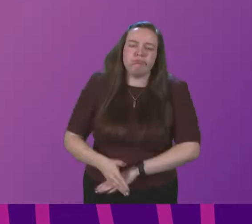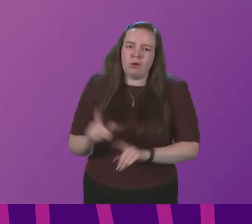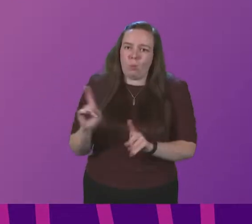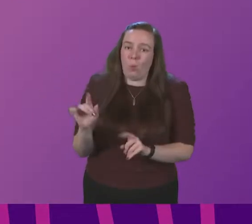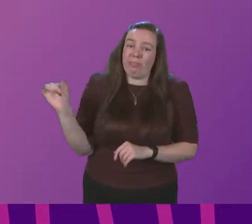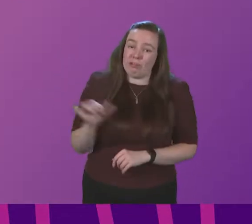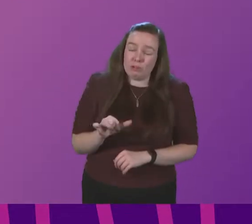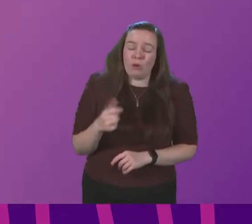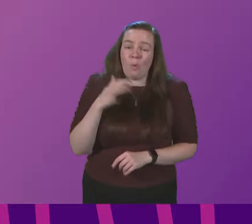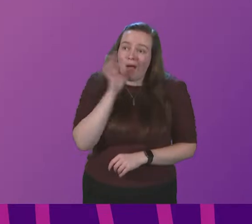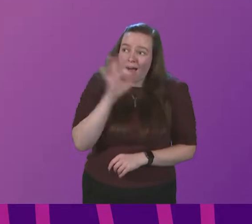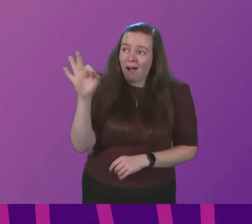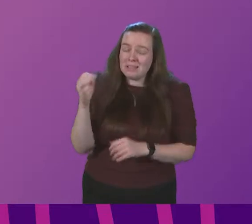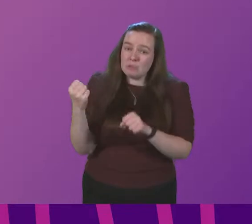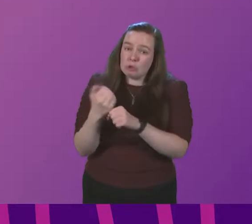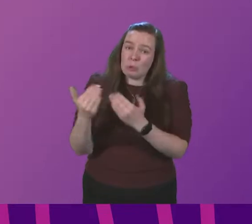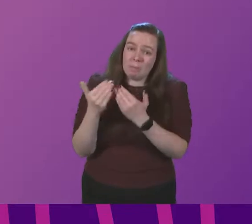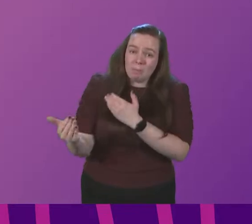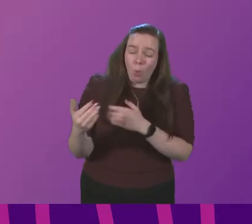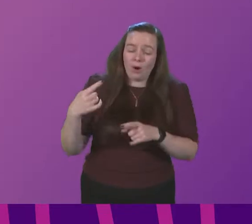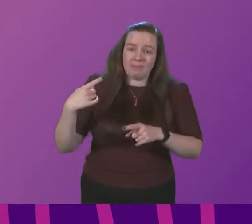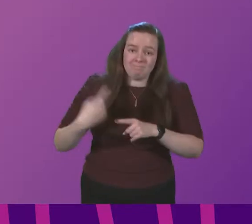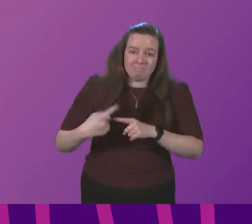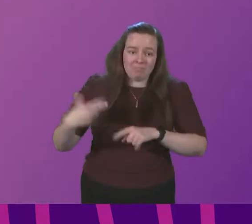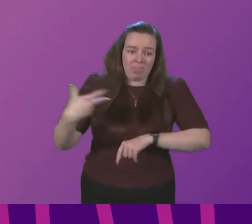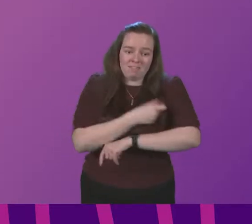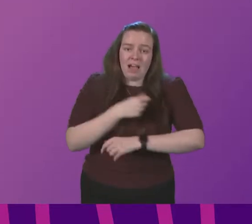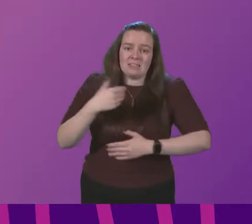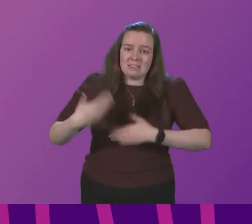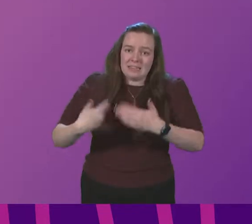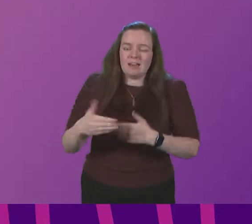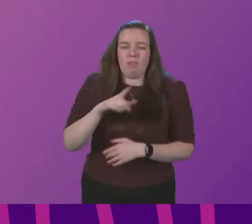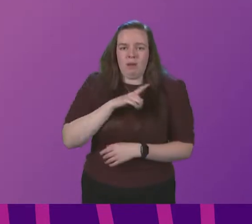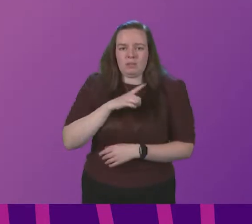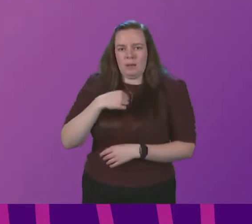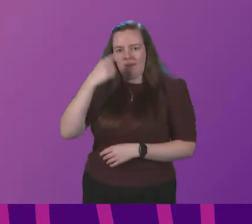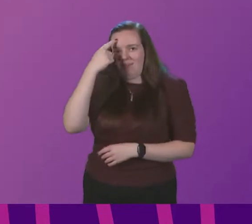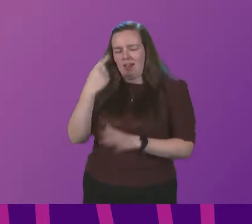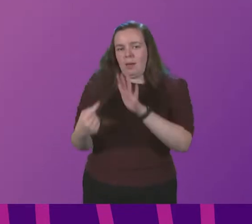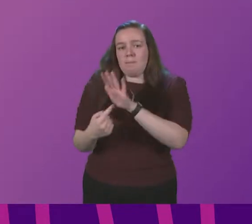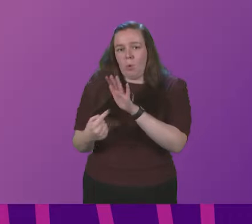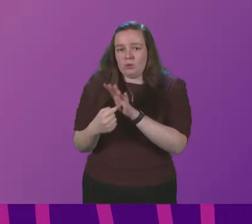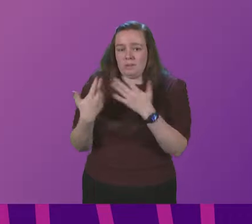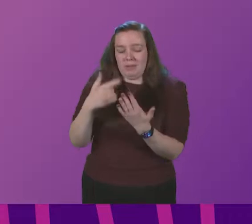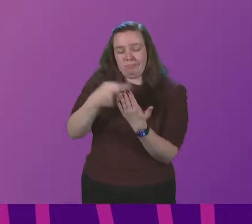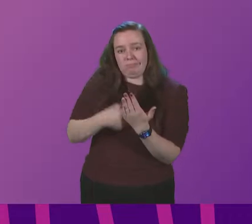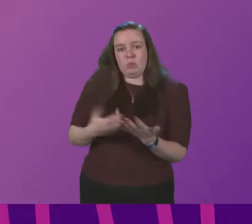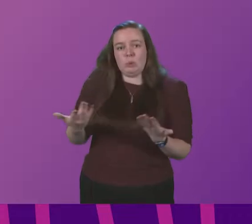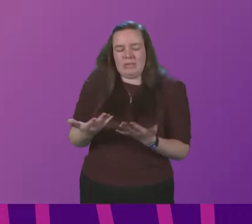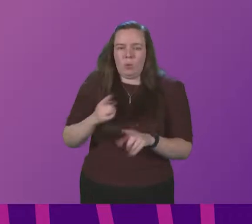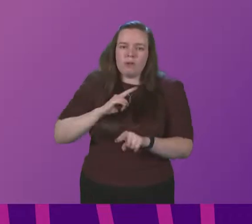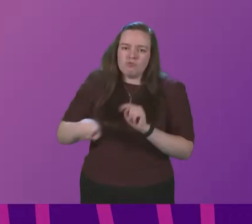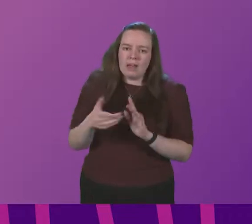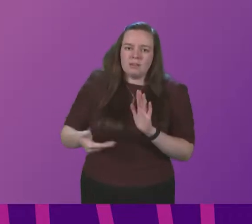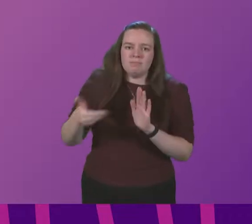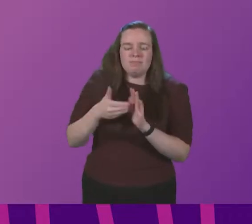right now we are asking them to do more in terms of accelerating the vaccination programme which is why I think it is important as I have set out today that we try to free up